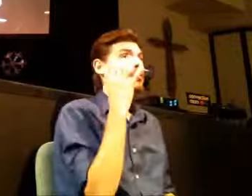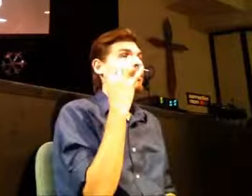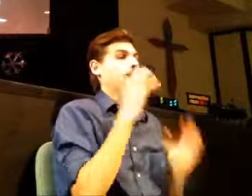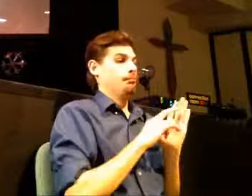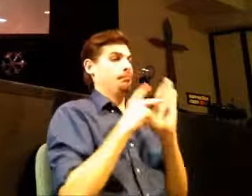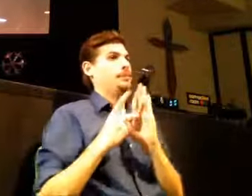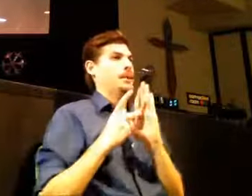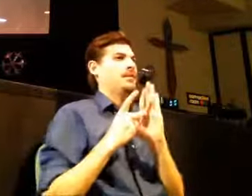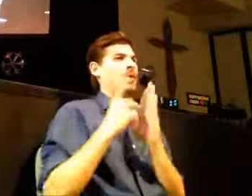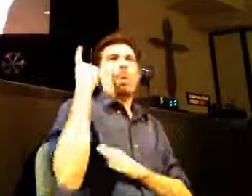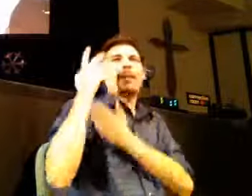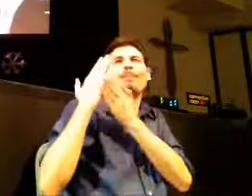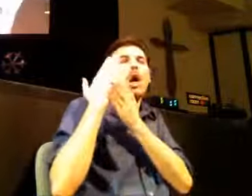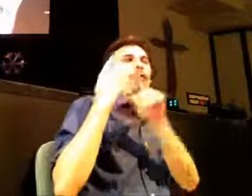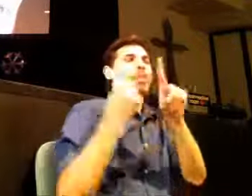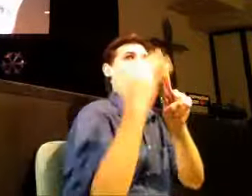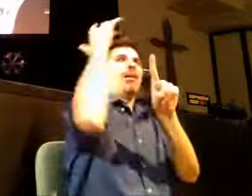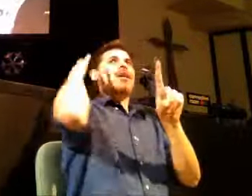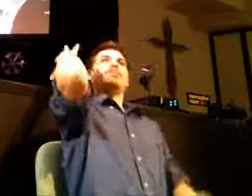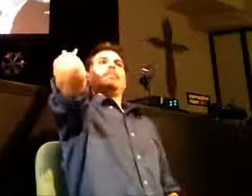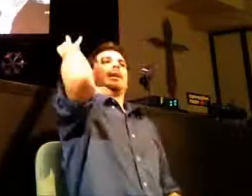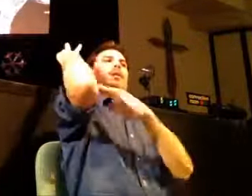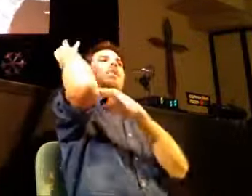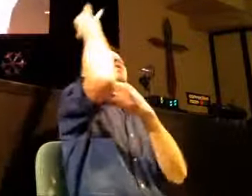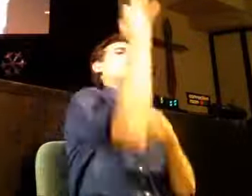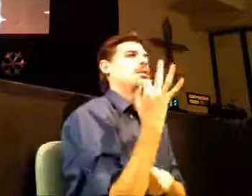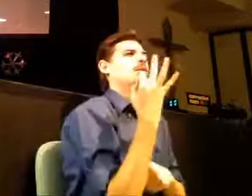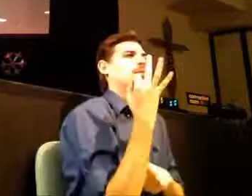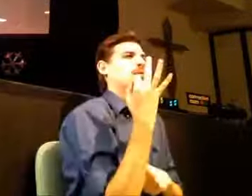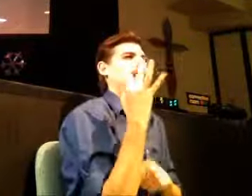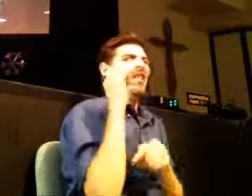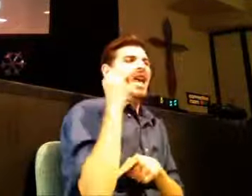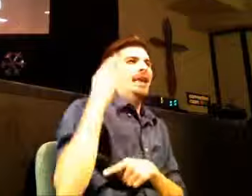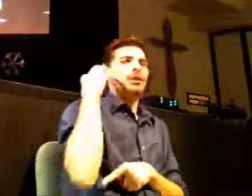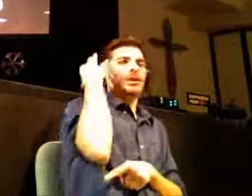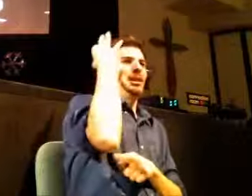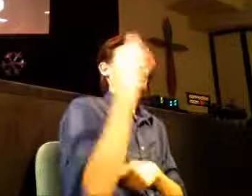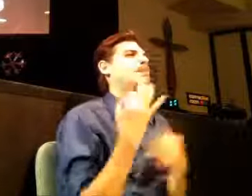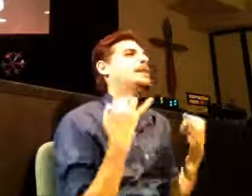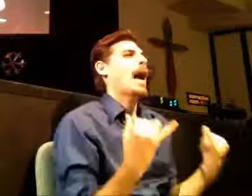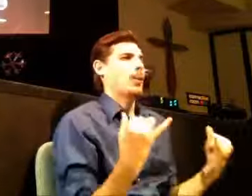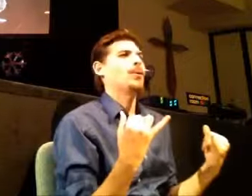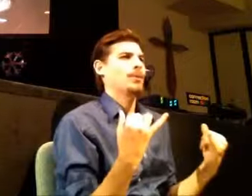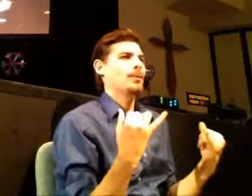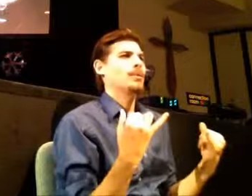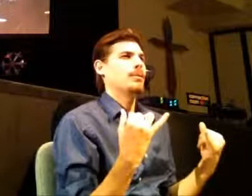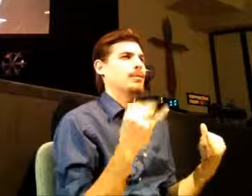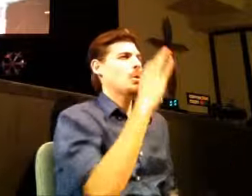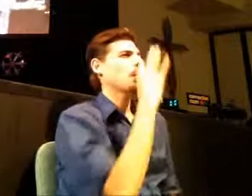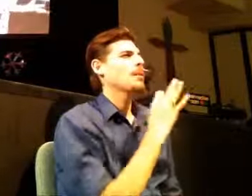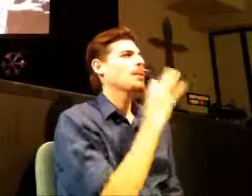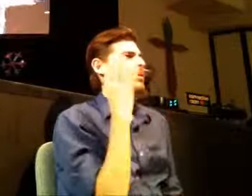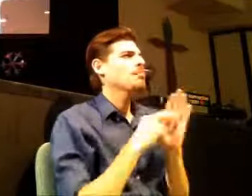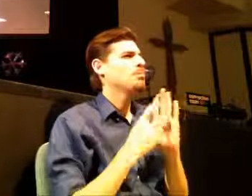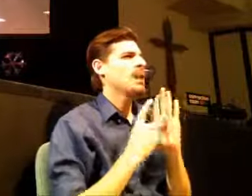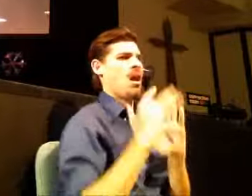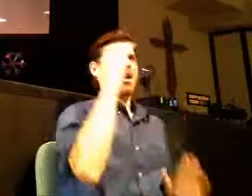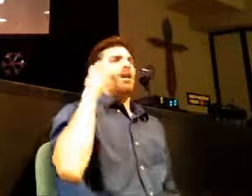what happened some 2 000 years ago in historical past and we're making that history present that makes sense when we practice communion we're bringing the essence of the past